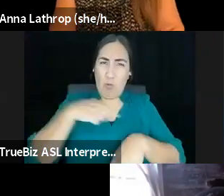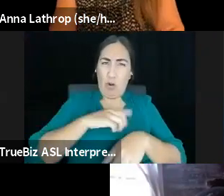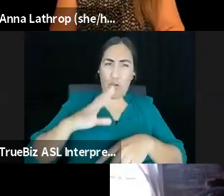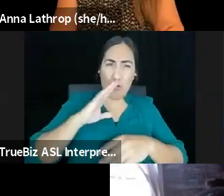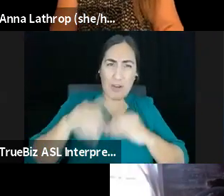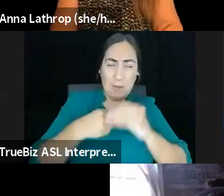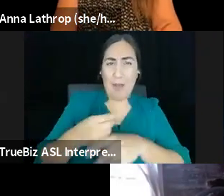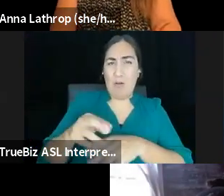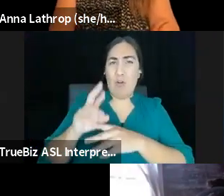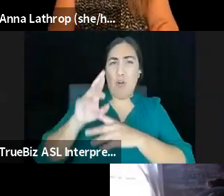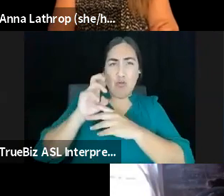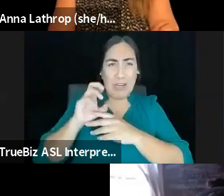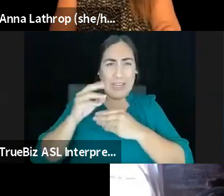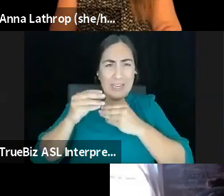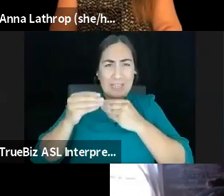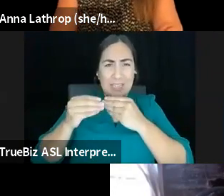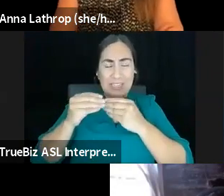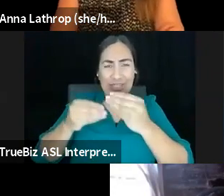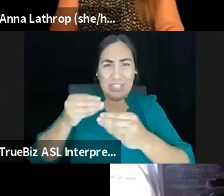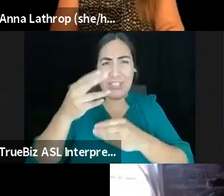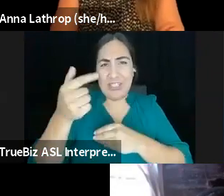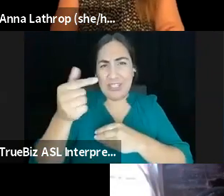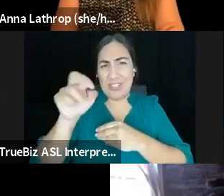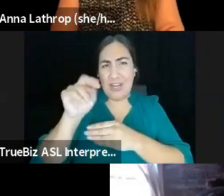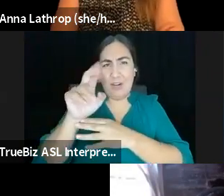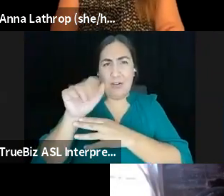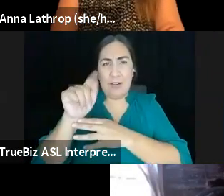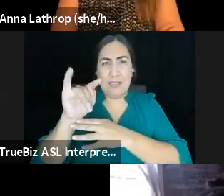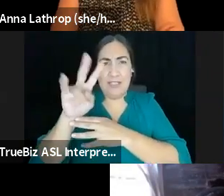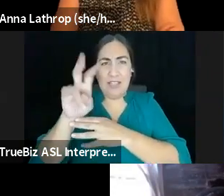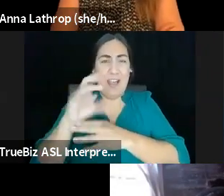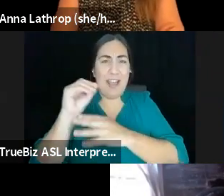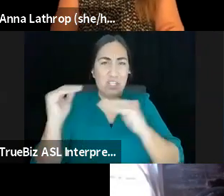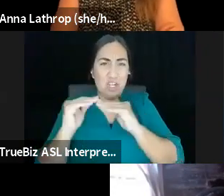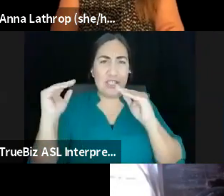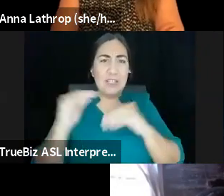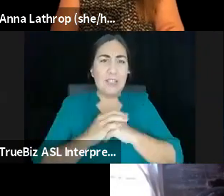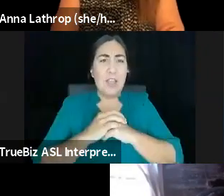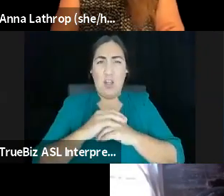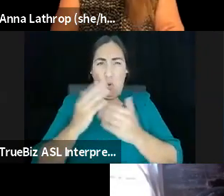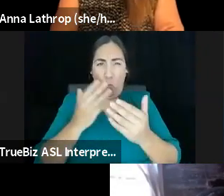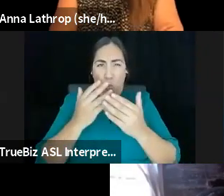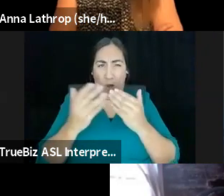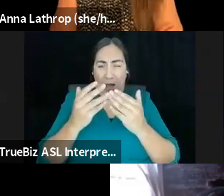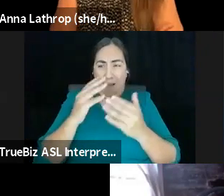theater and justice, um, and what all of that entails. Um, but also